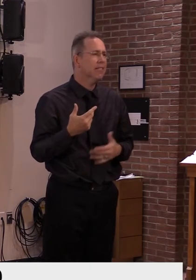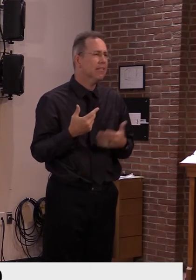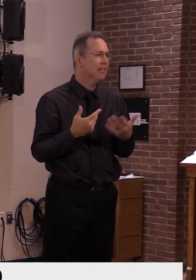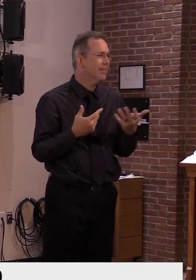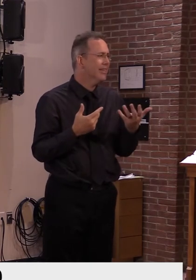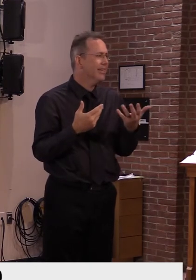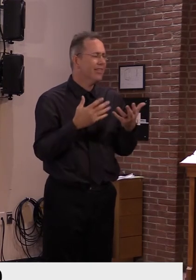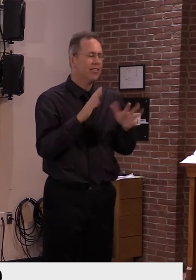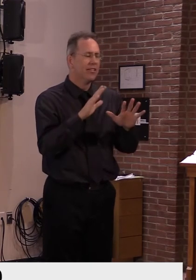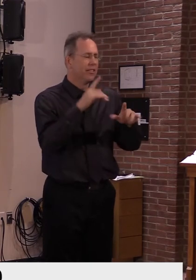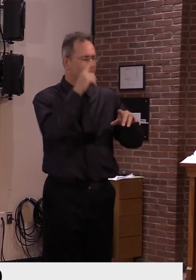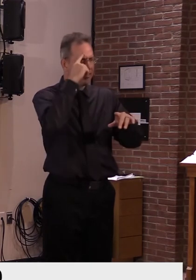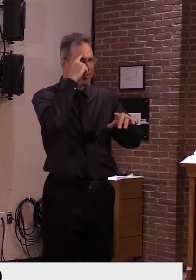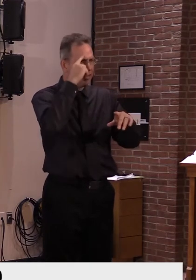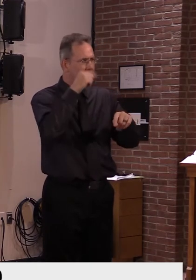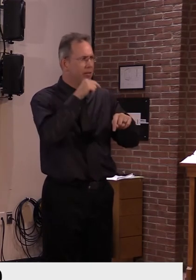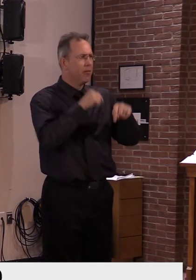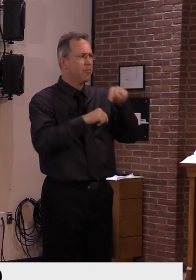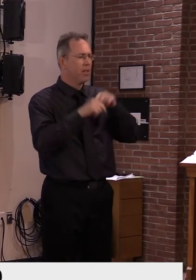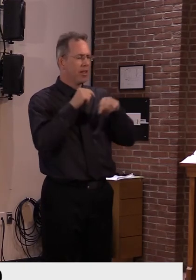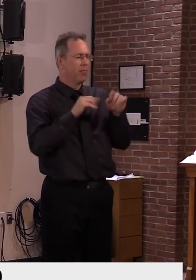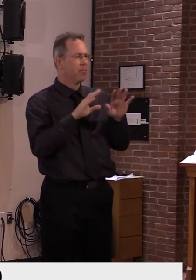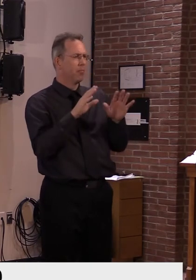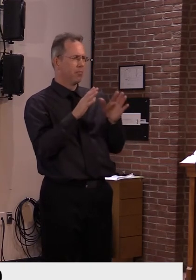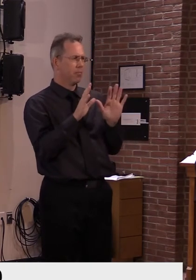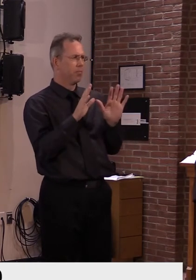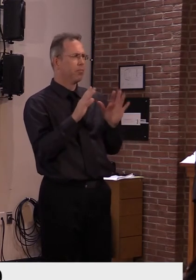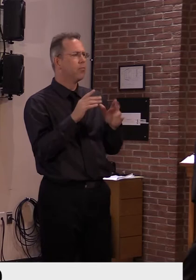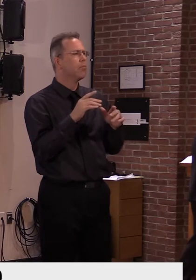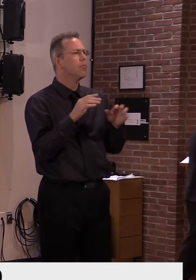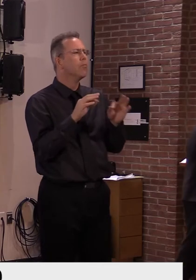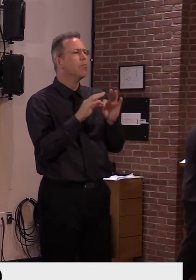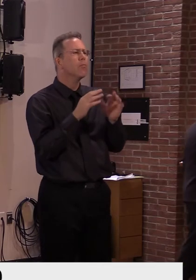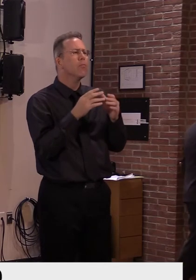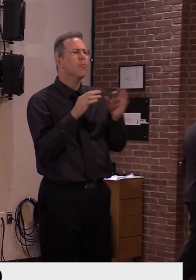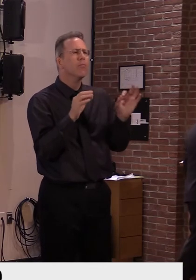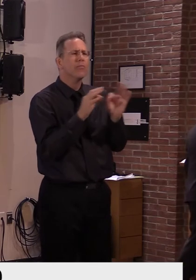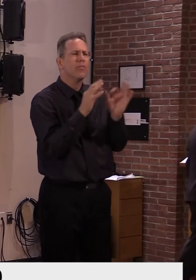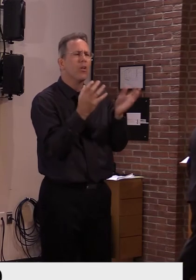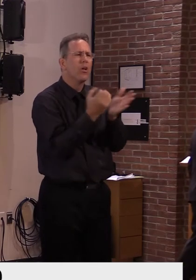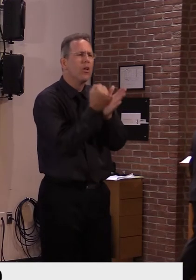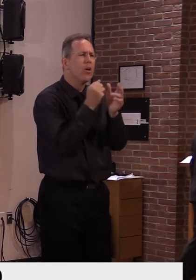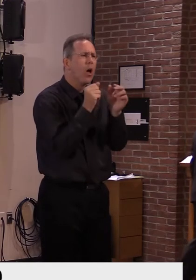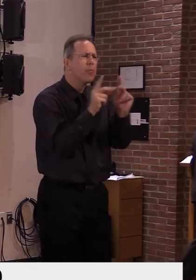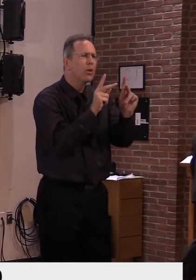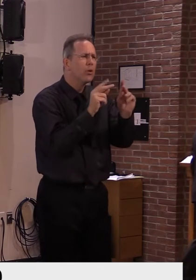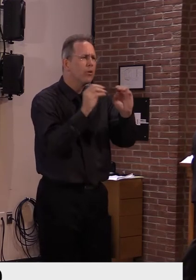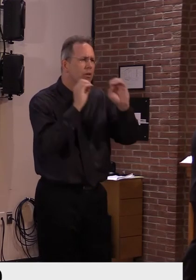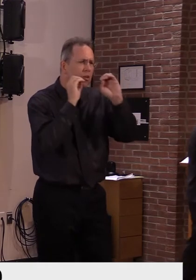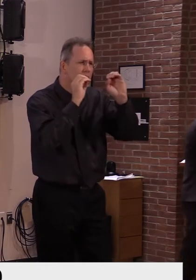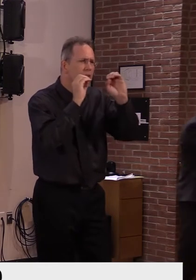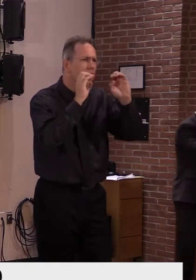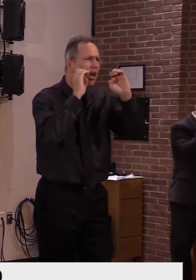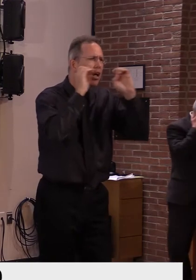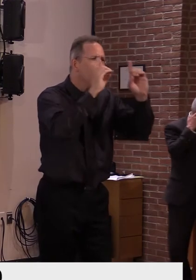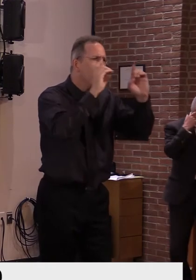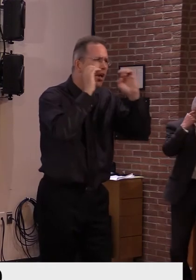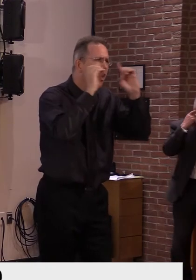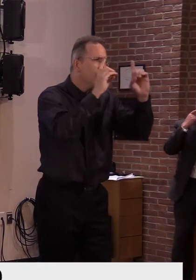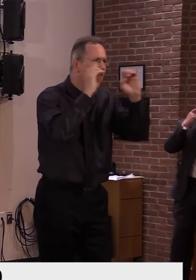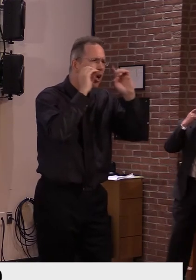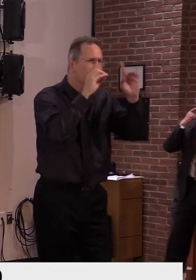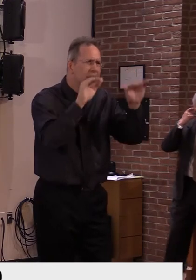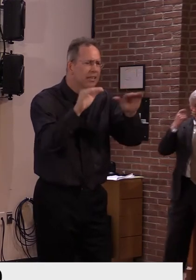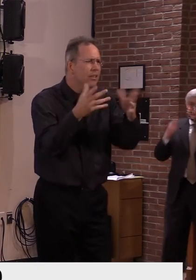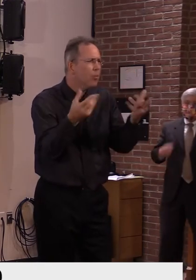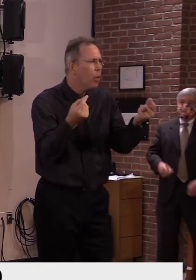have a teachable moment about mass in general, uh, because at a, at a pandemic pace,